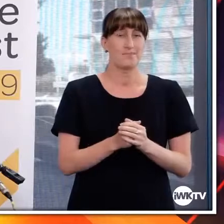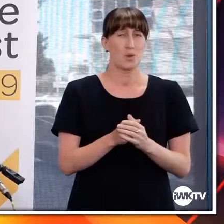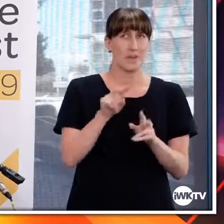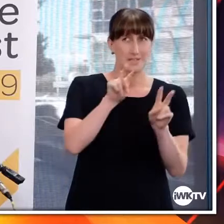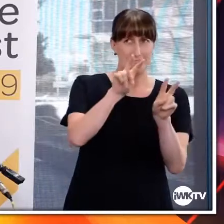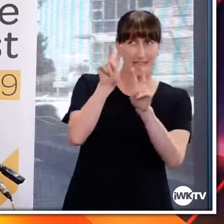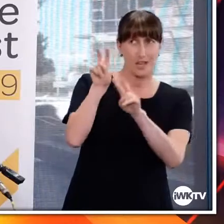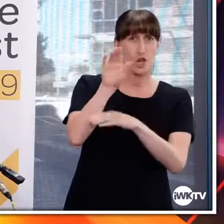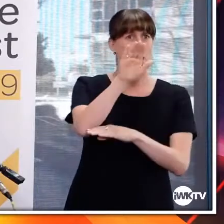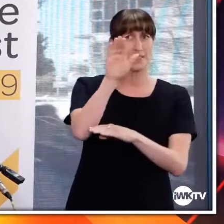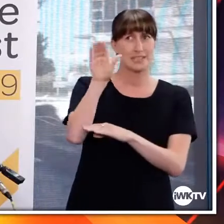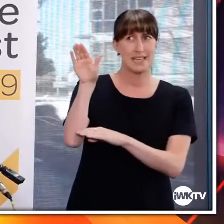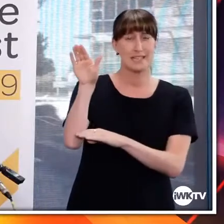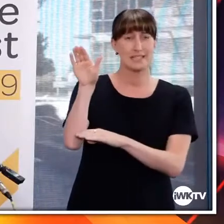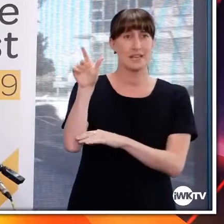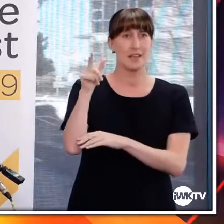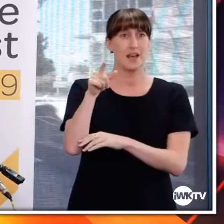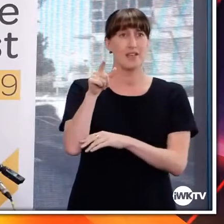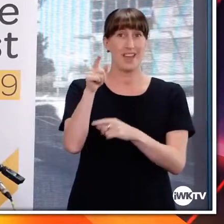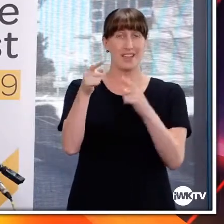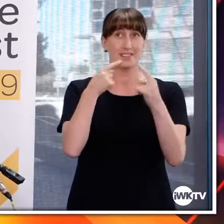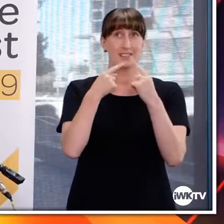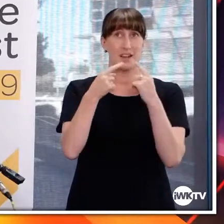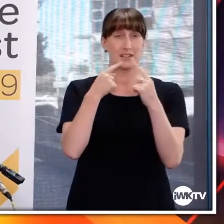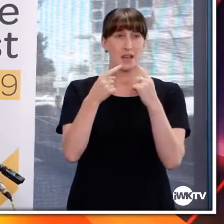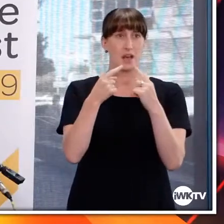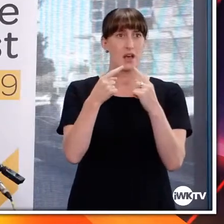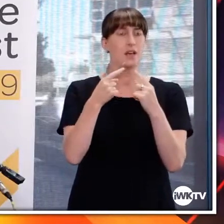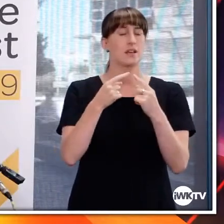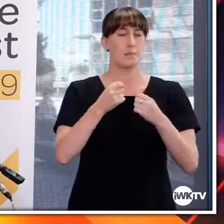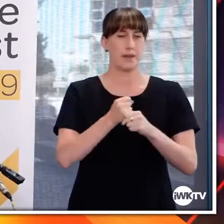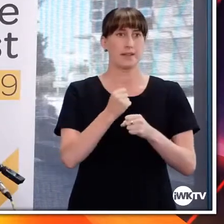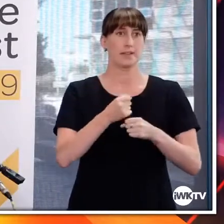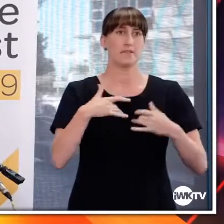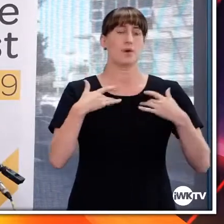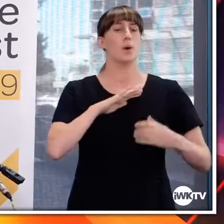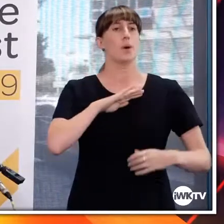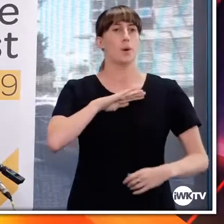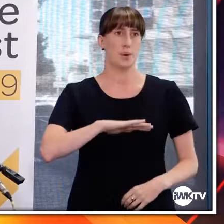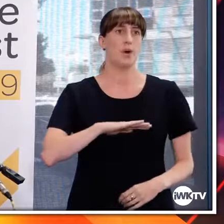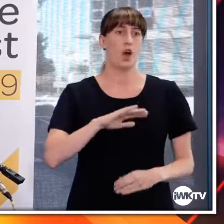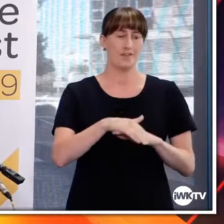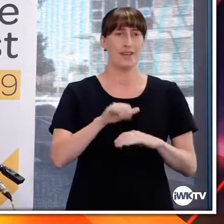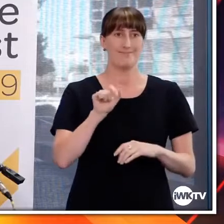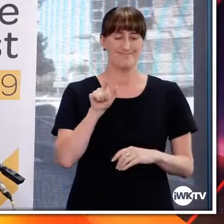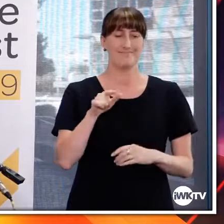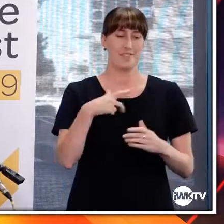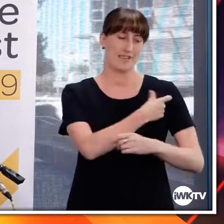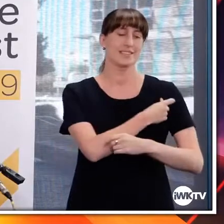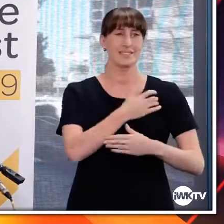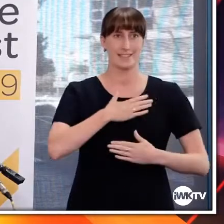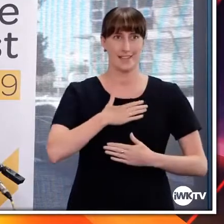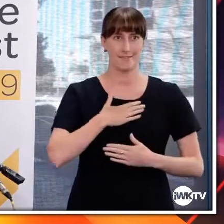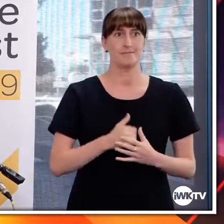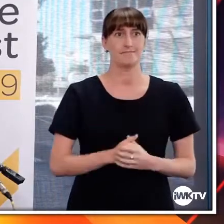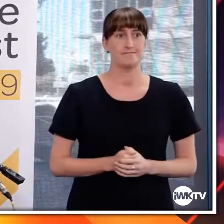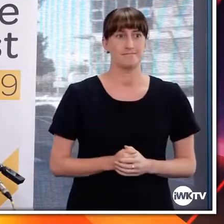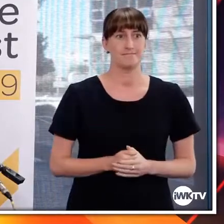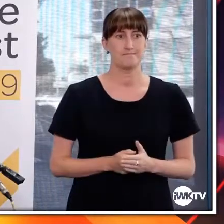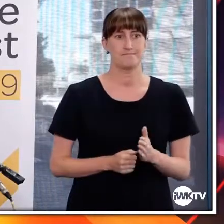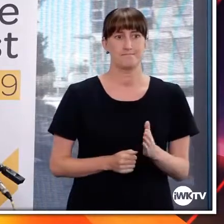we are seeing from the safety data that is coming through. It's very reassuring. Can I just... Sorry, on the